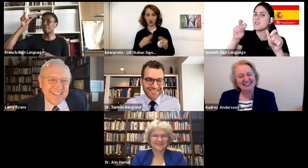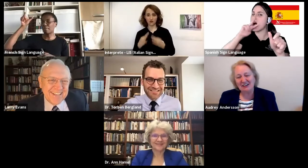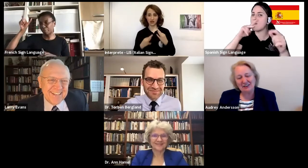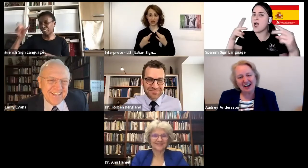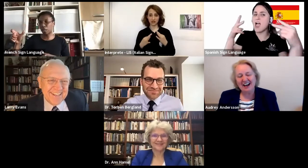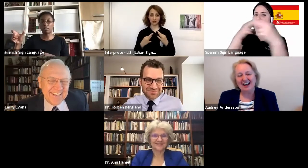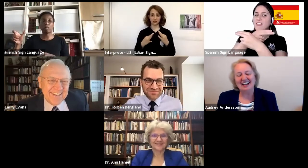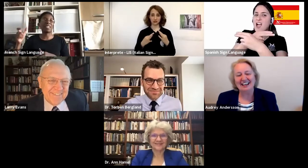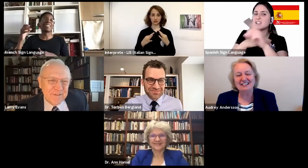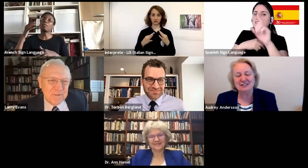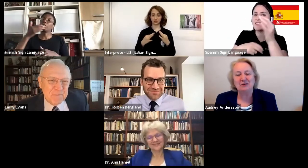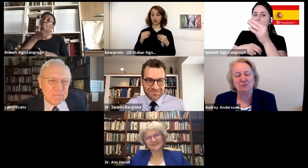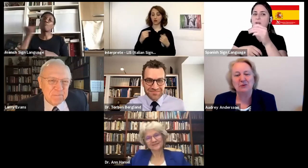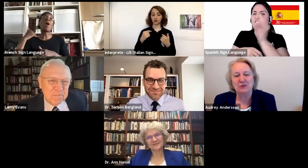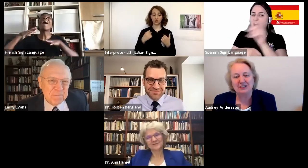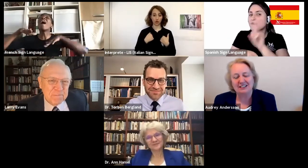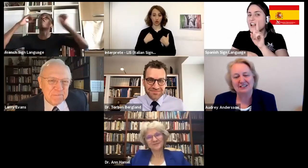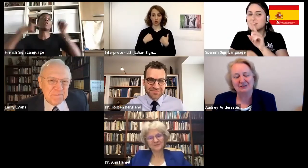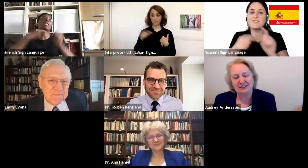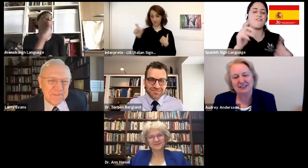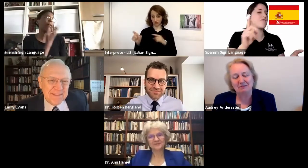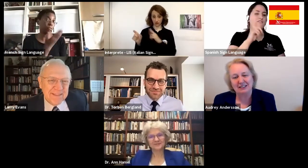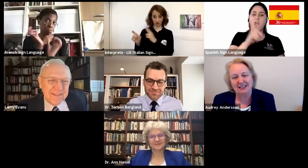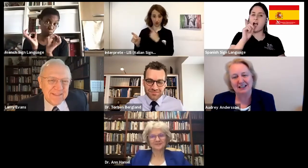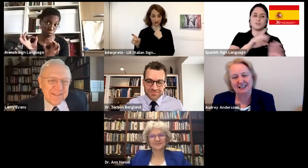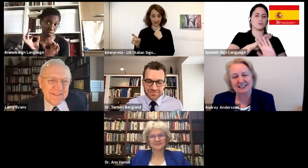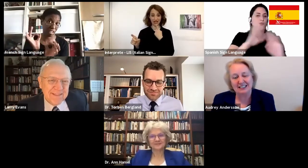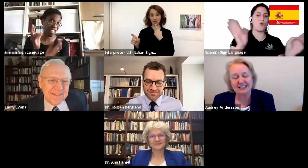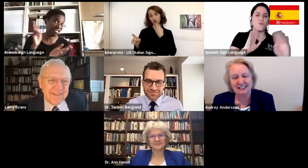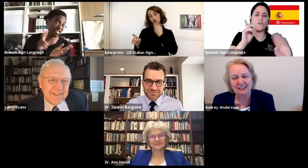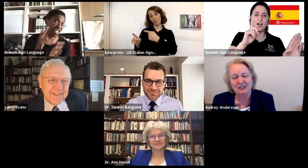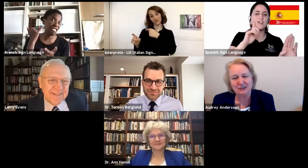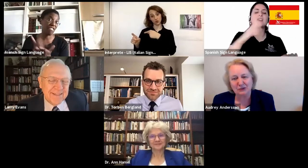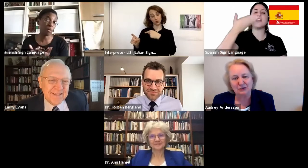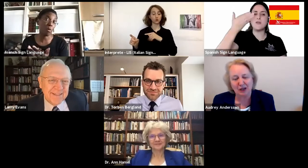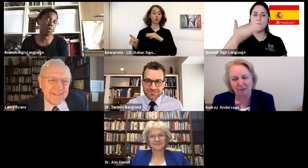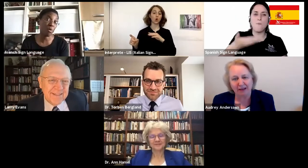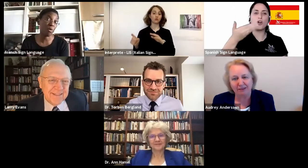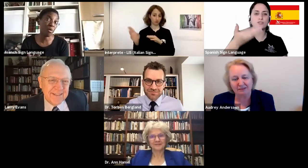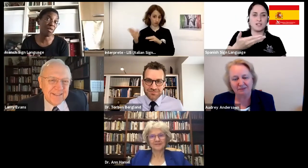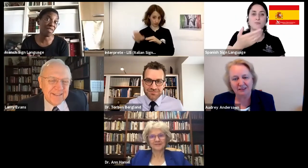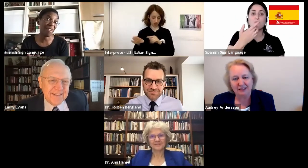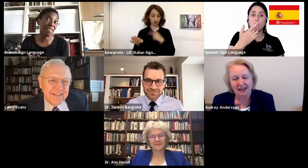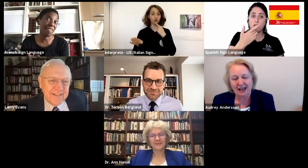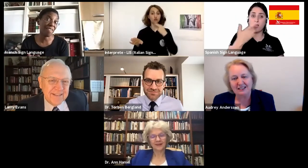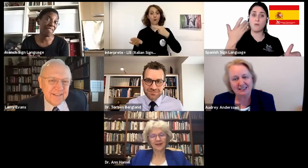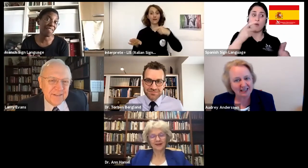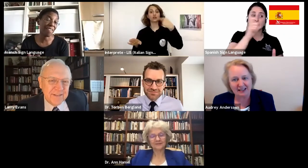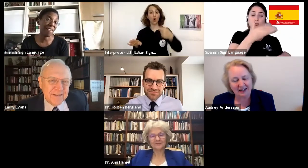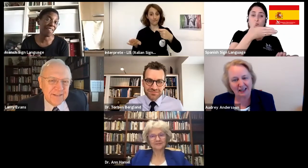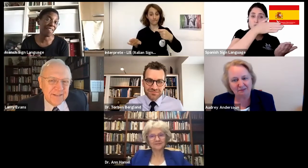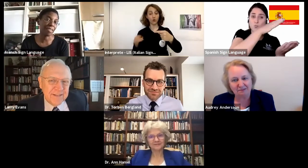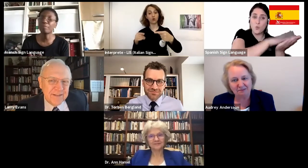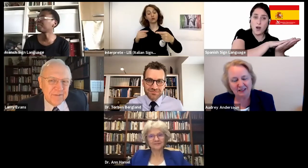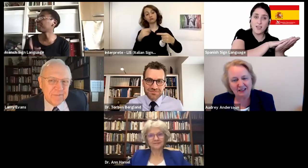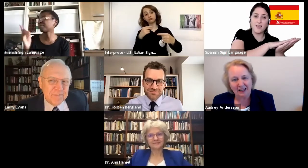You know, it's so important when somebody dies, to continue to talk about them, and to say